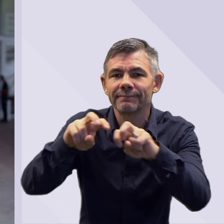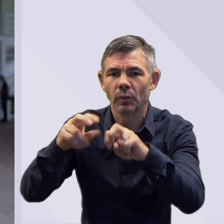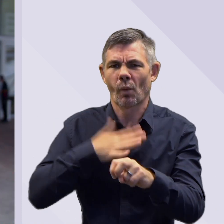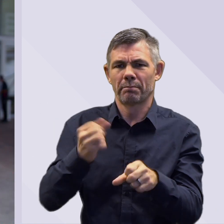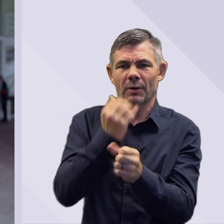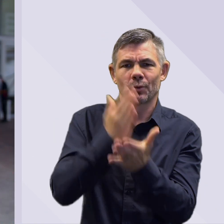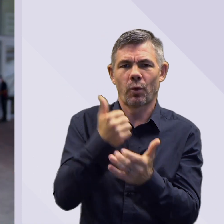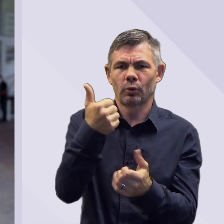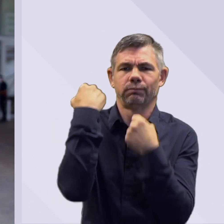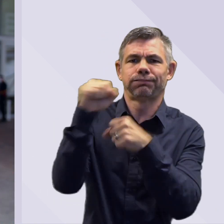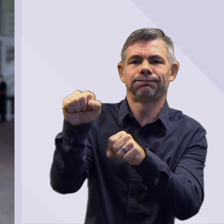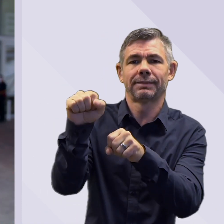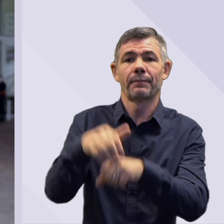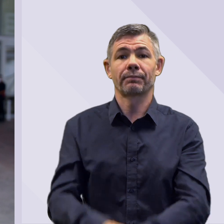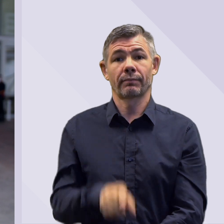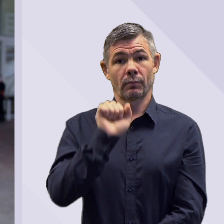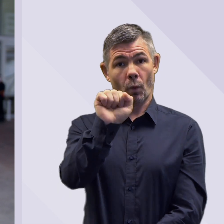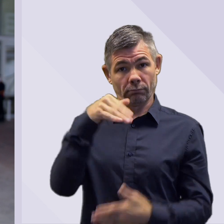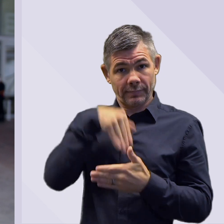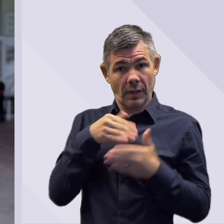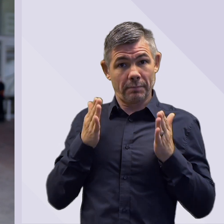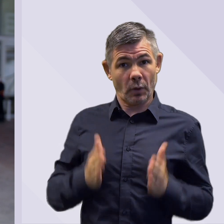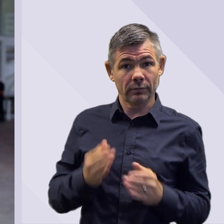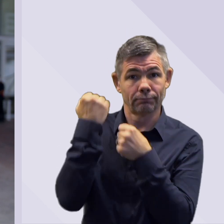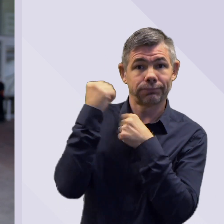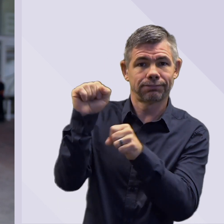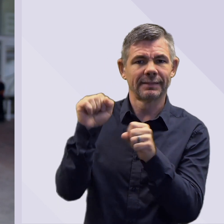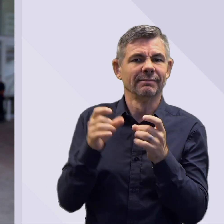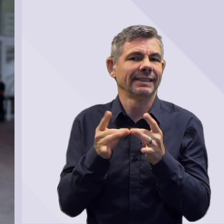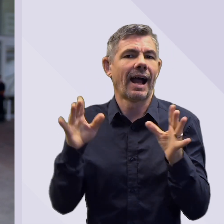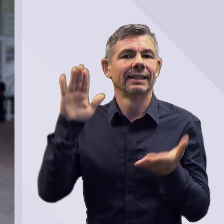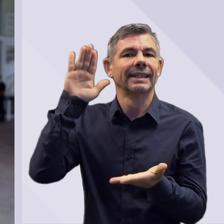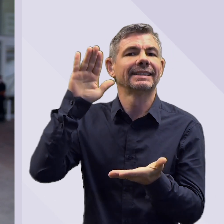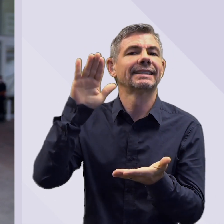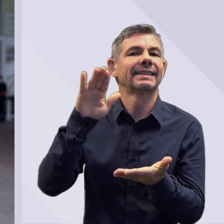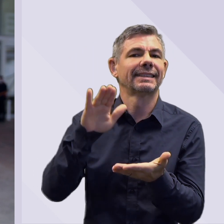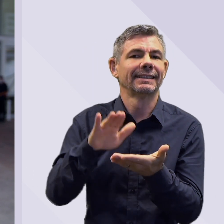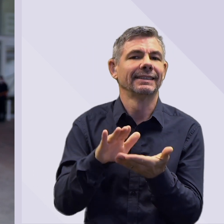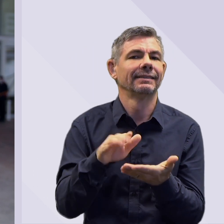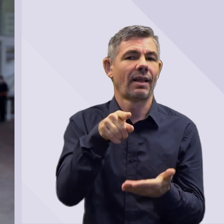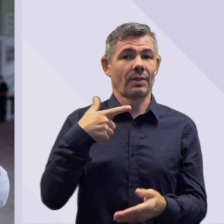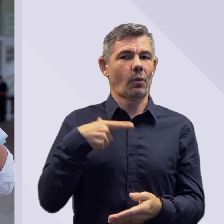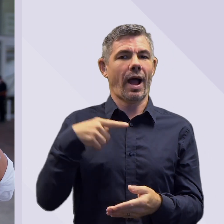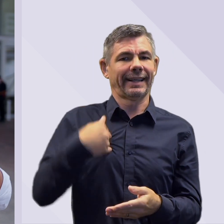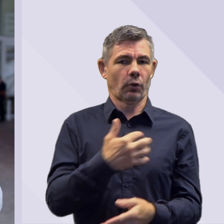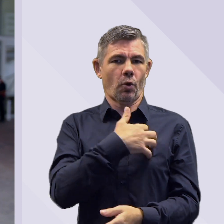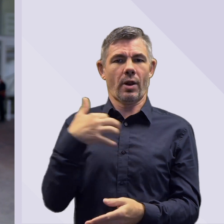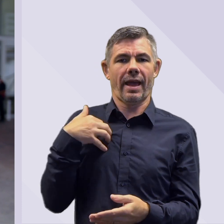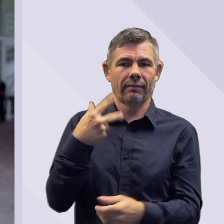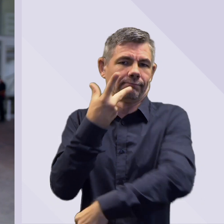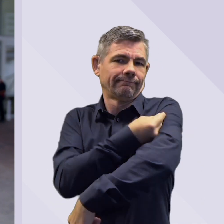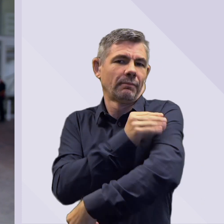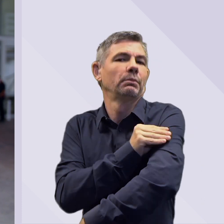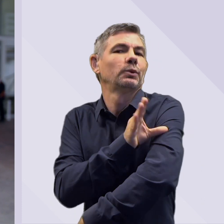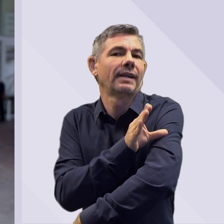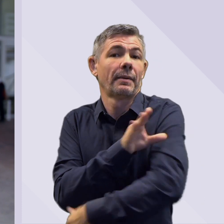protection so once we see the levels starting to drop down if we can get that booster in there as soon as possible it lifts your protection